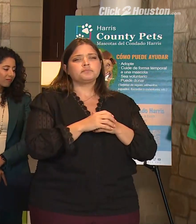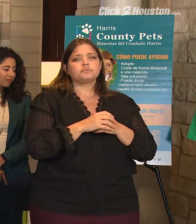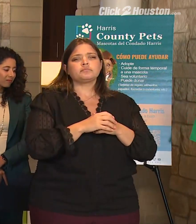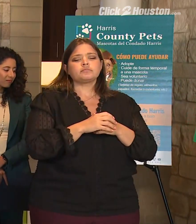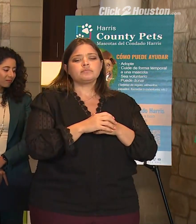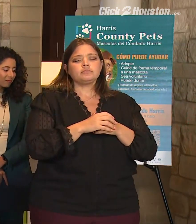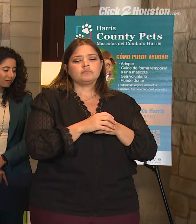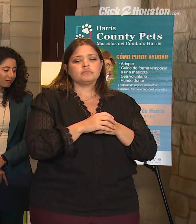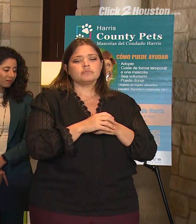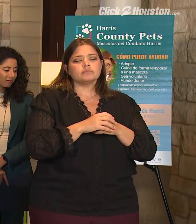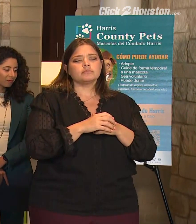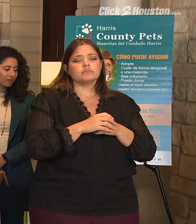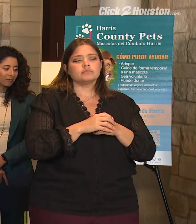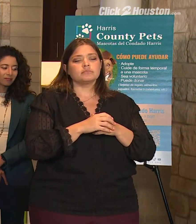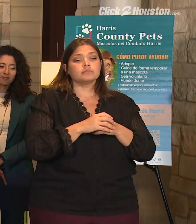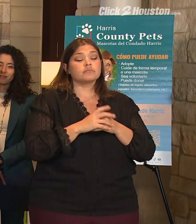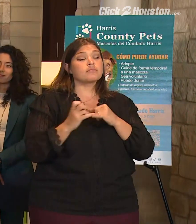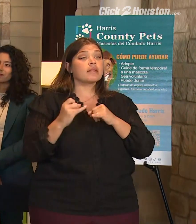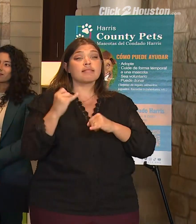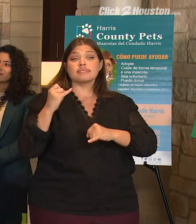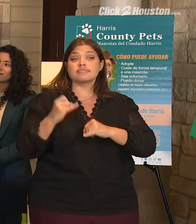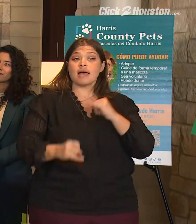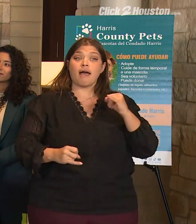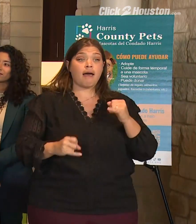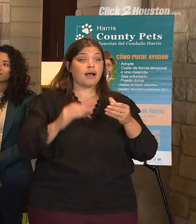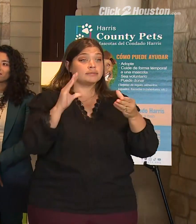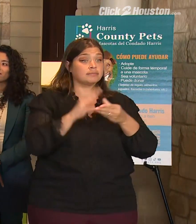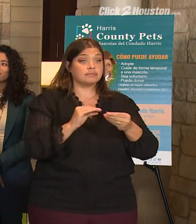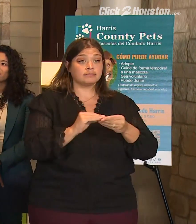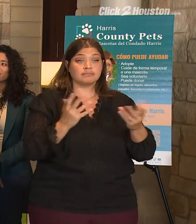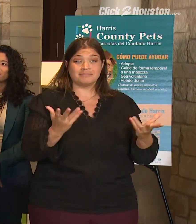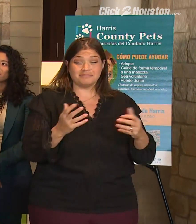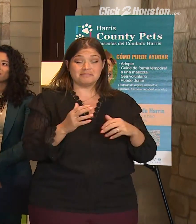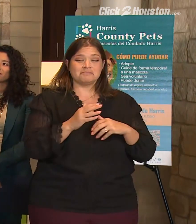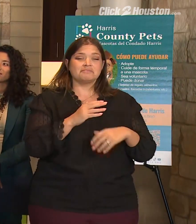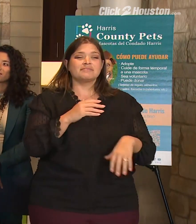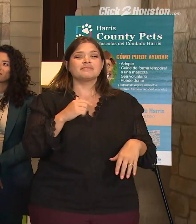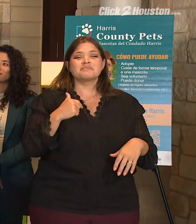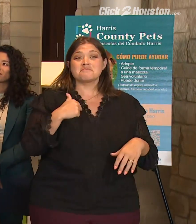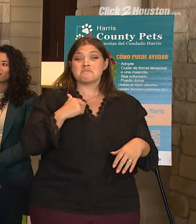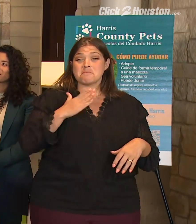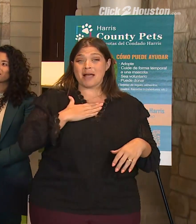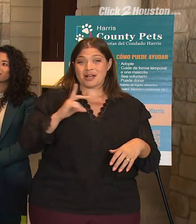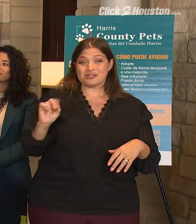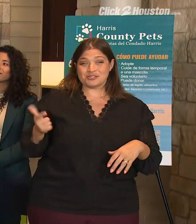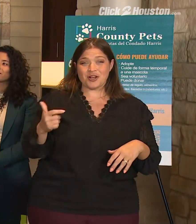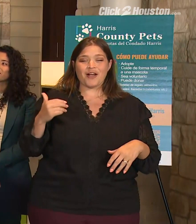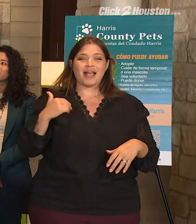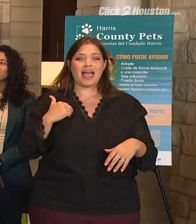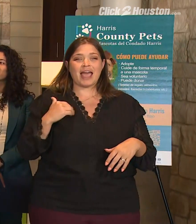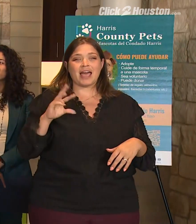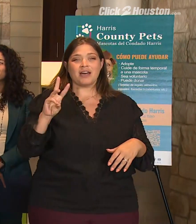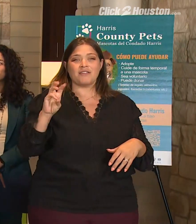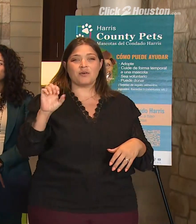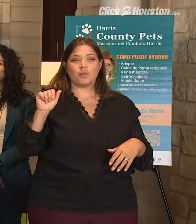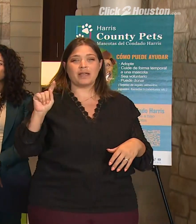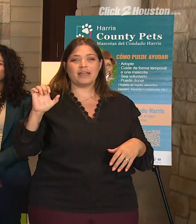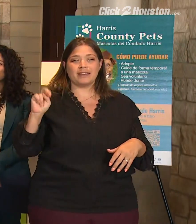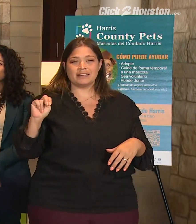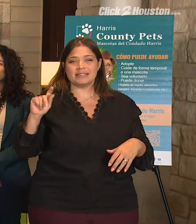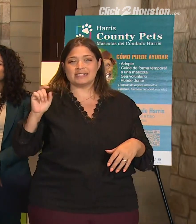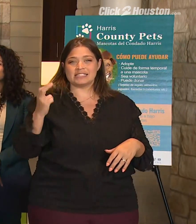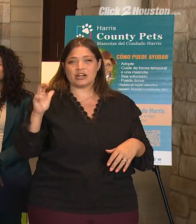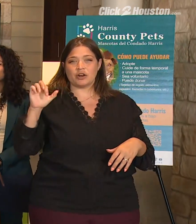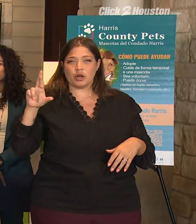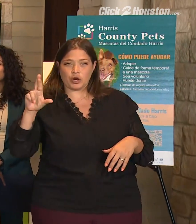to close on this, and that is that my pet, I have a Wheaton Terrier by the name of Amigo, and I have a